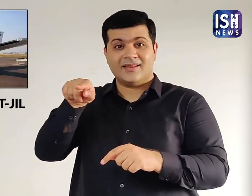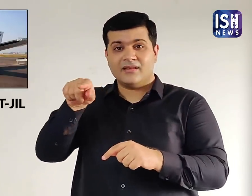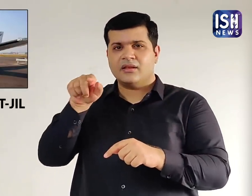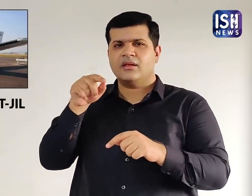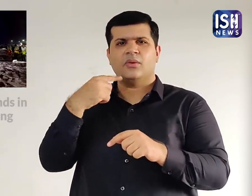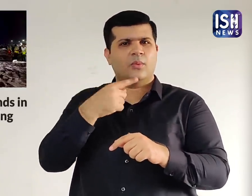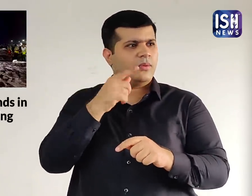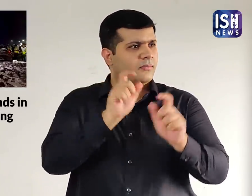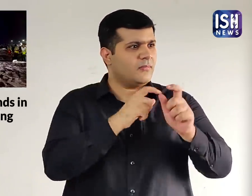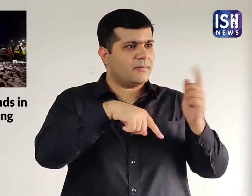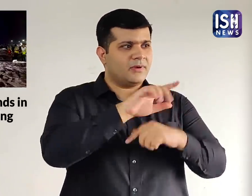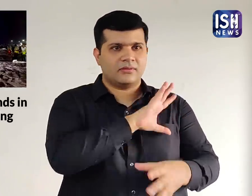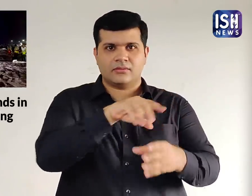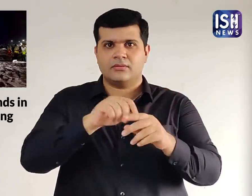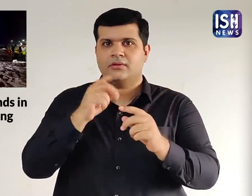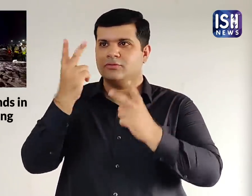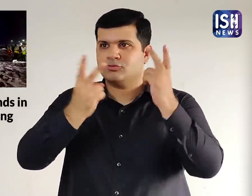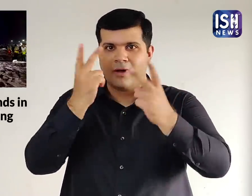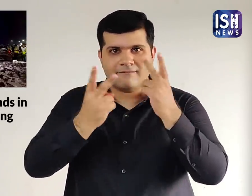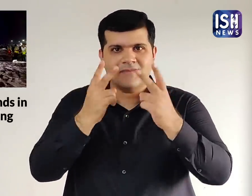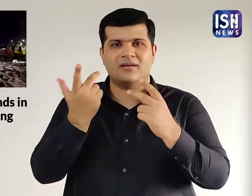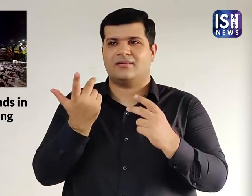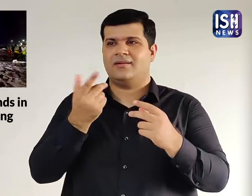The aircraft is not a passenger aircraft.